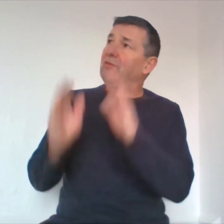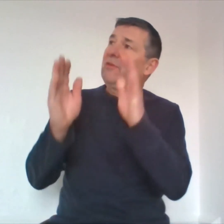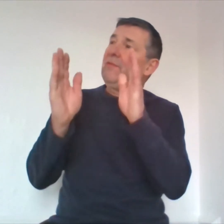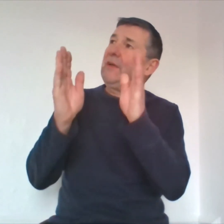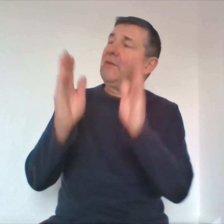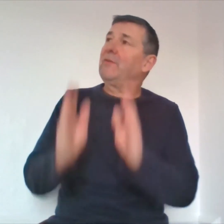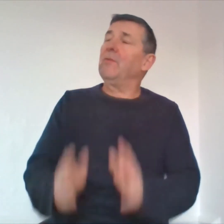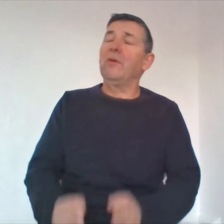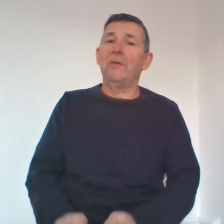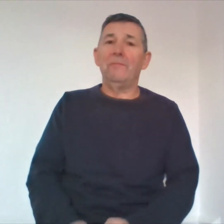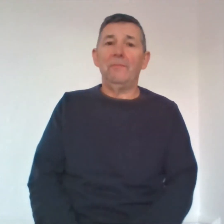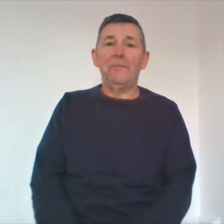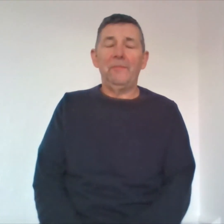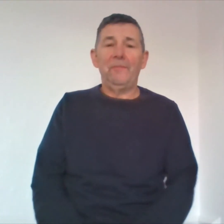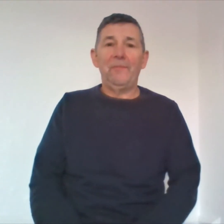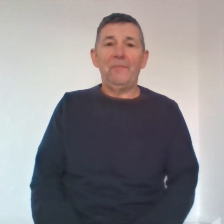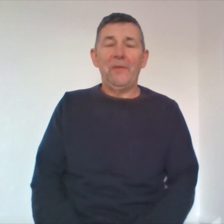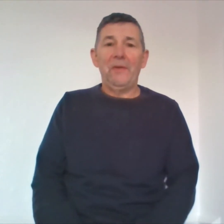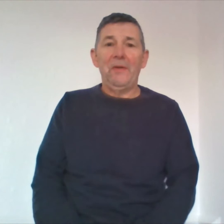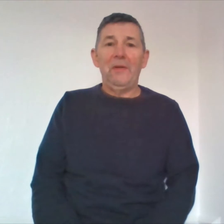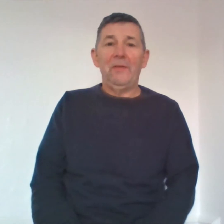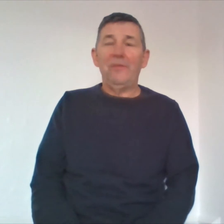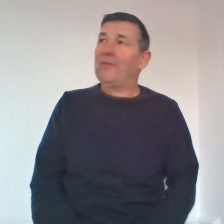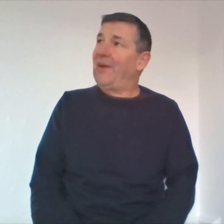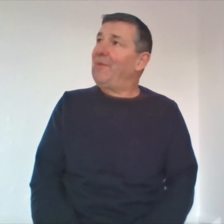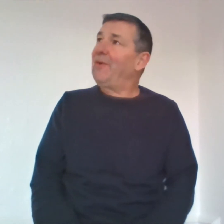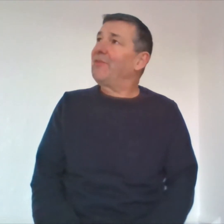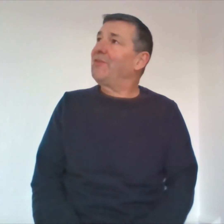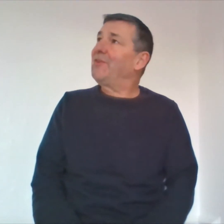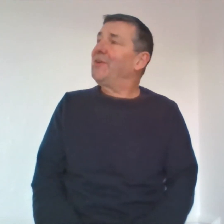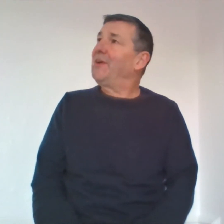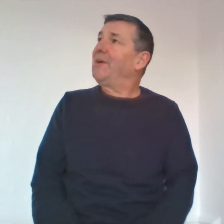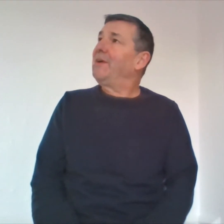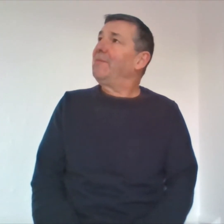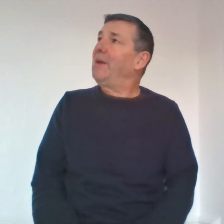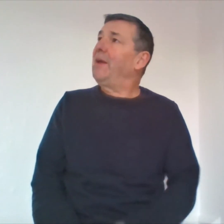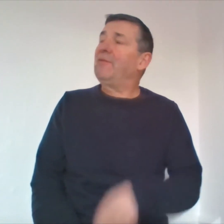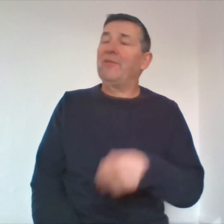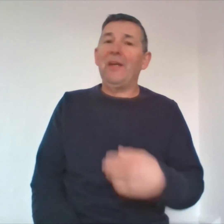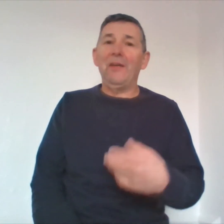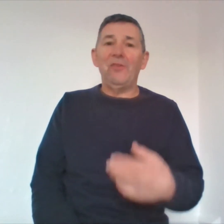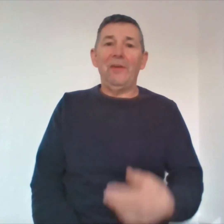certificate on the wall she says i'm an us my life is taking shape